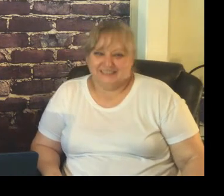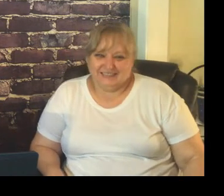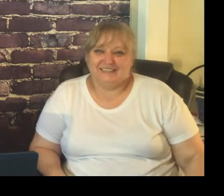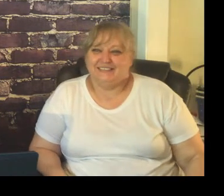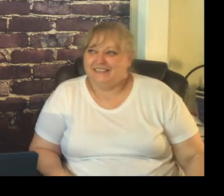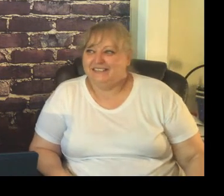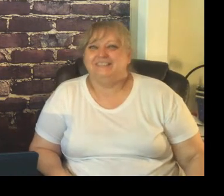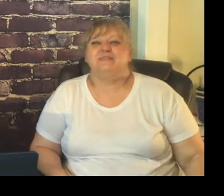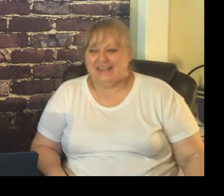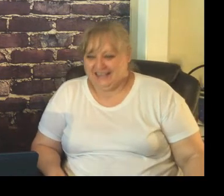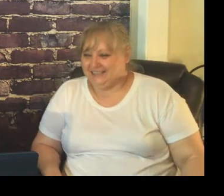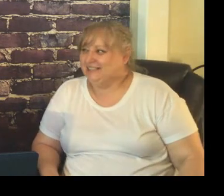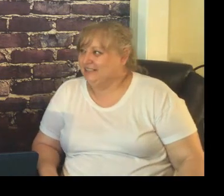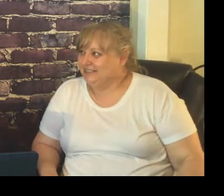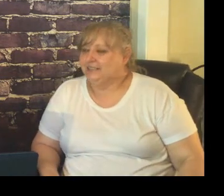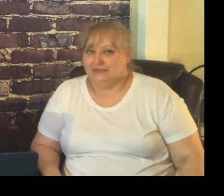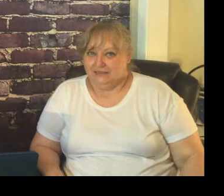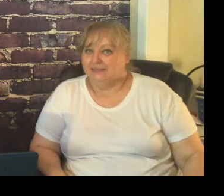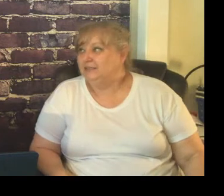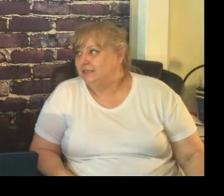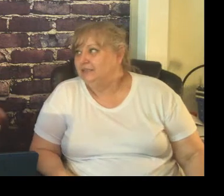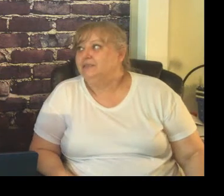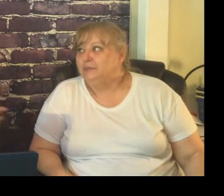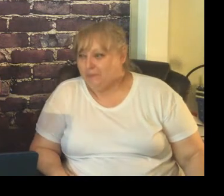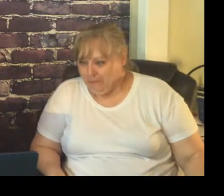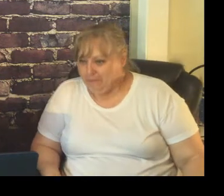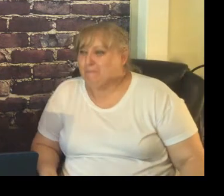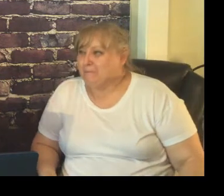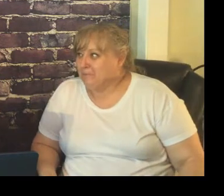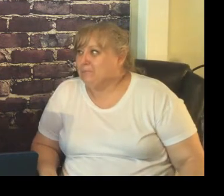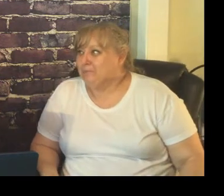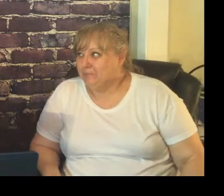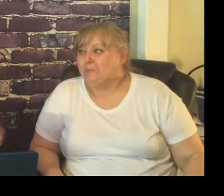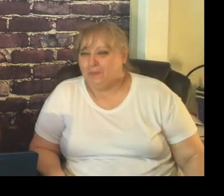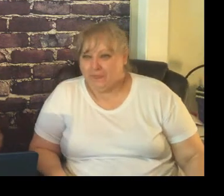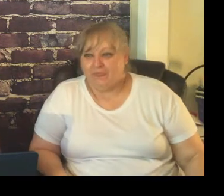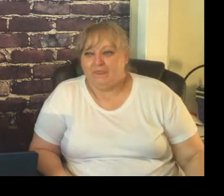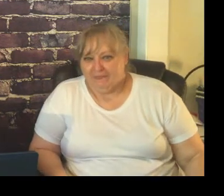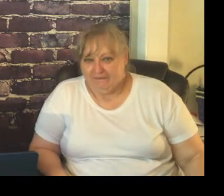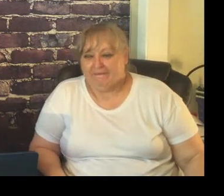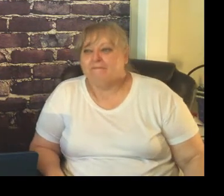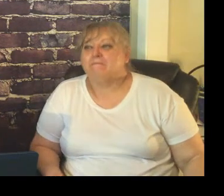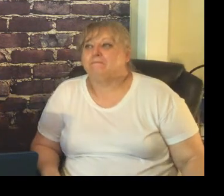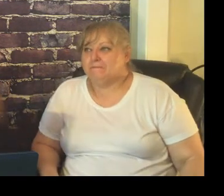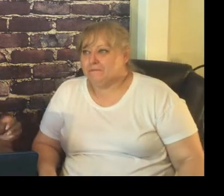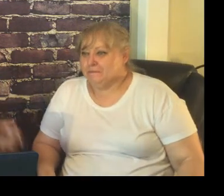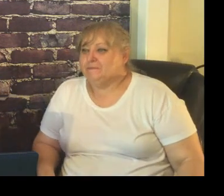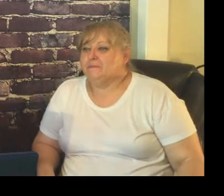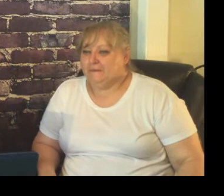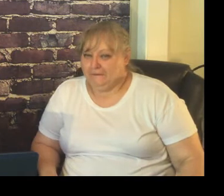ask me about some trash we have them cutting and pasting that will become an issue for some kids so you have to have all